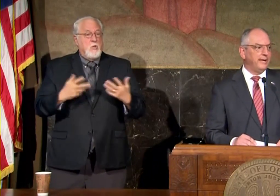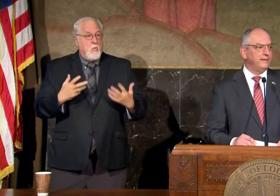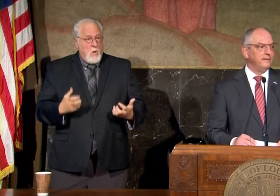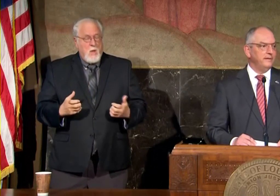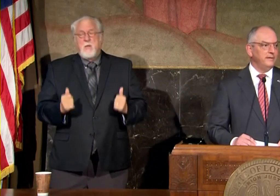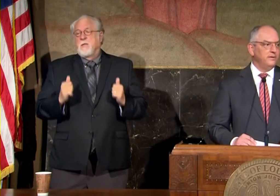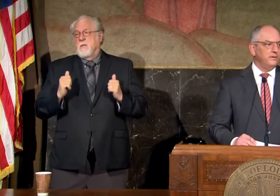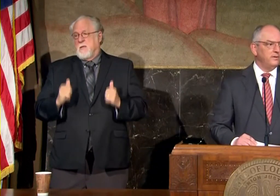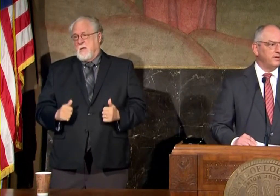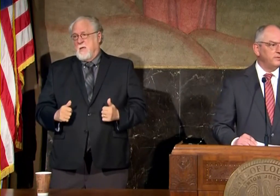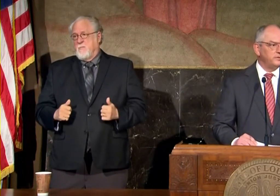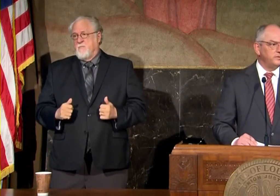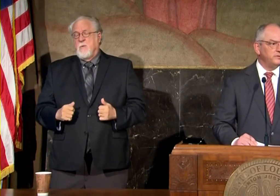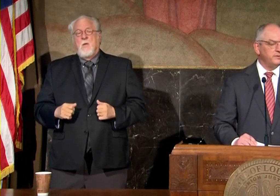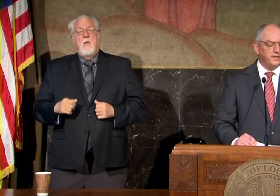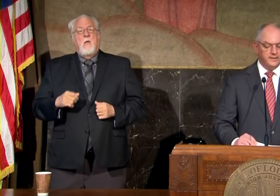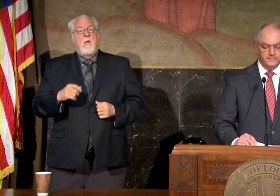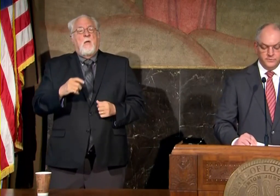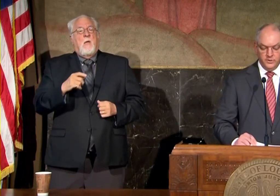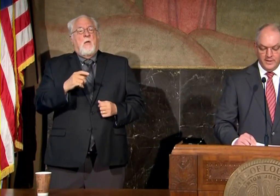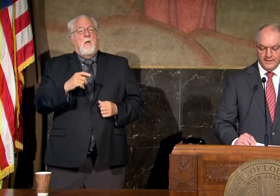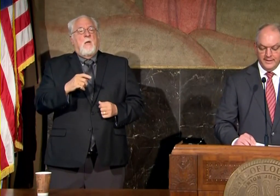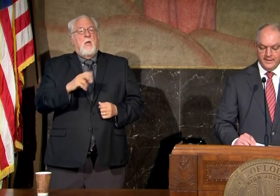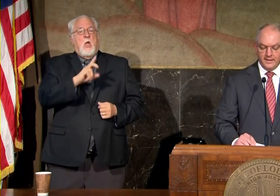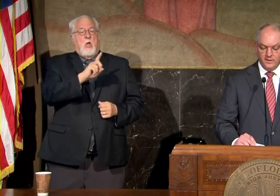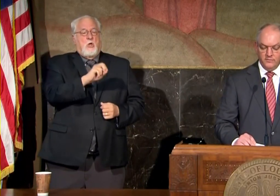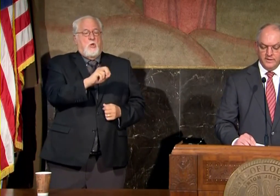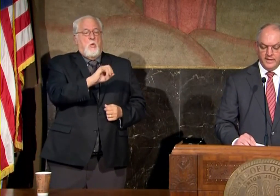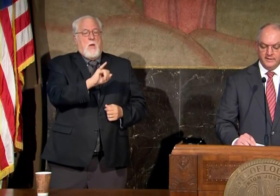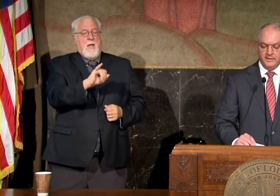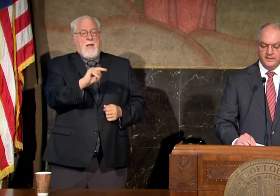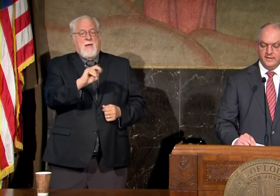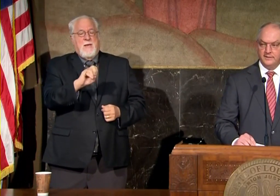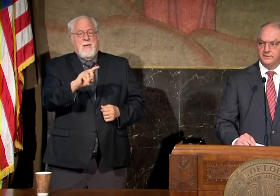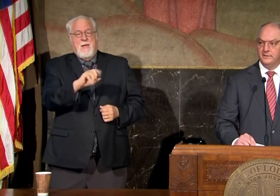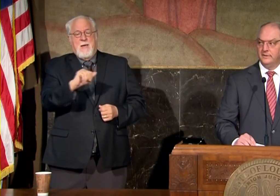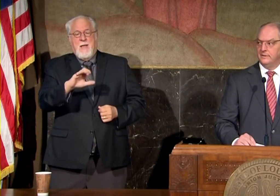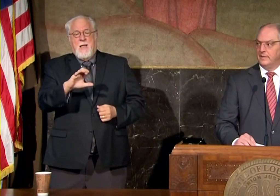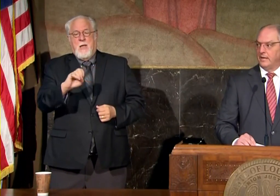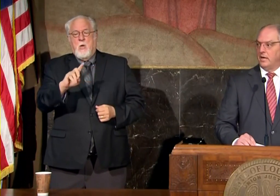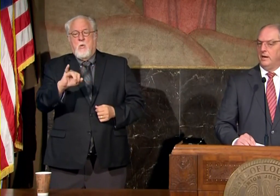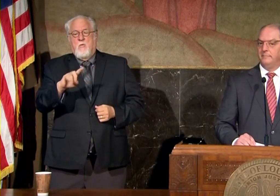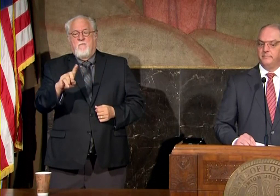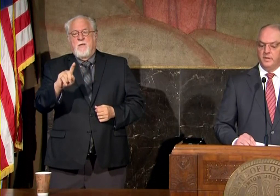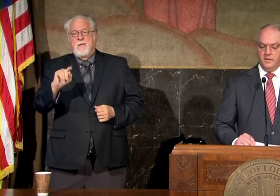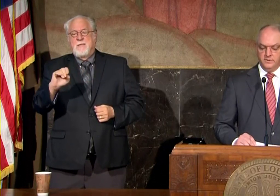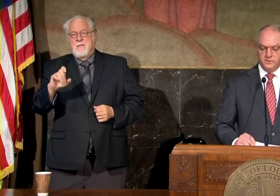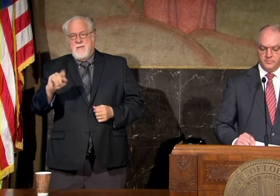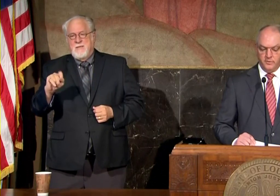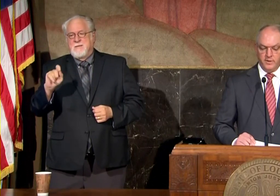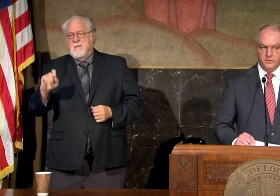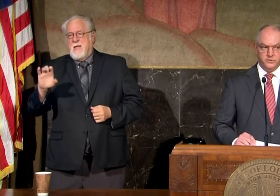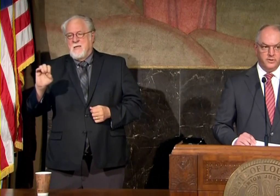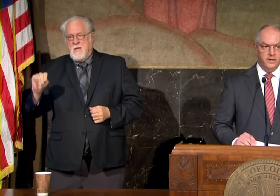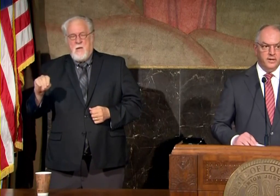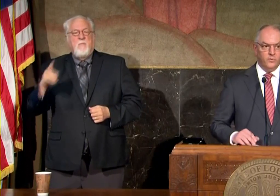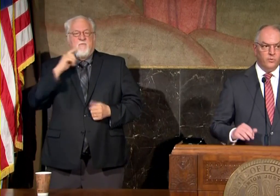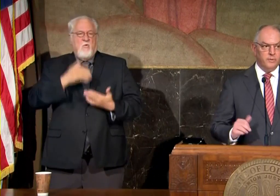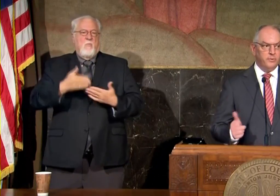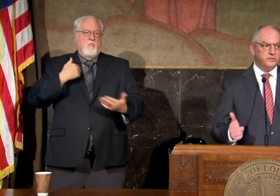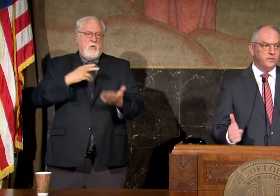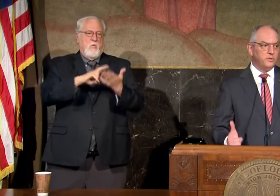you can you go to do I need a COVID-19 test.com to pre-register